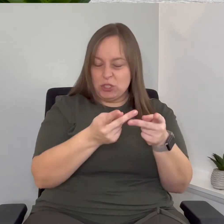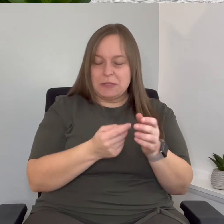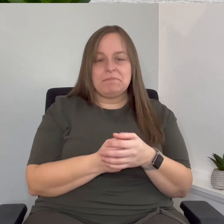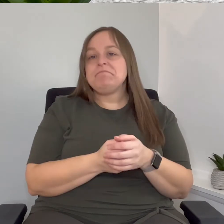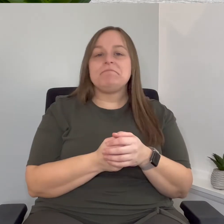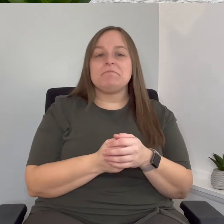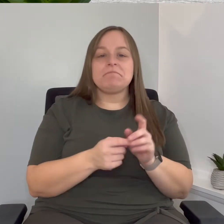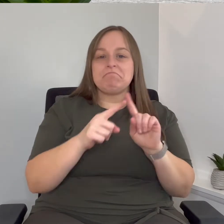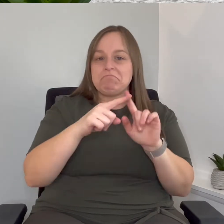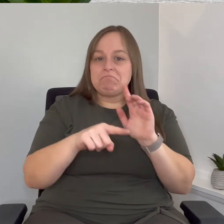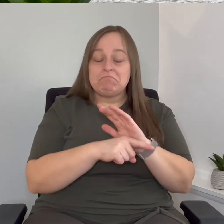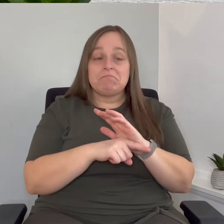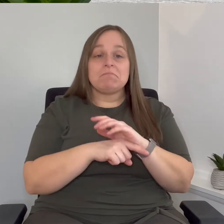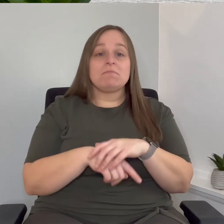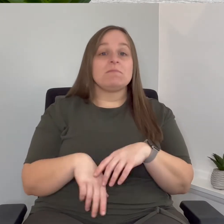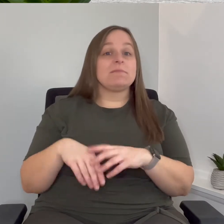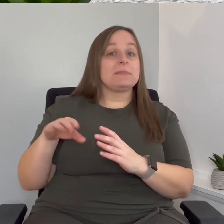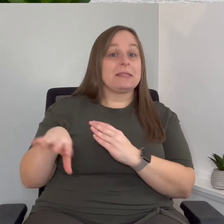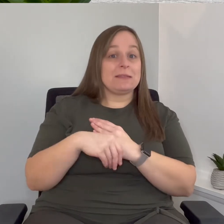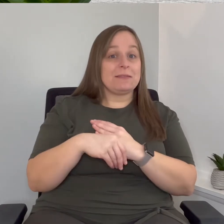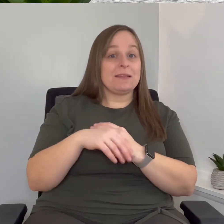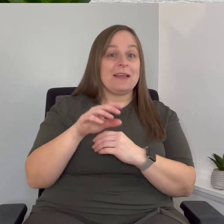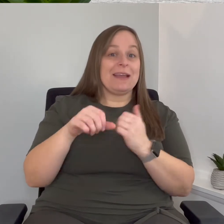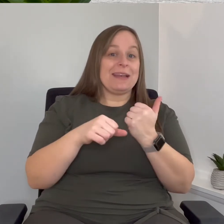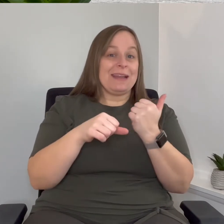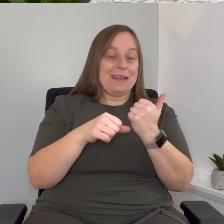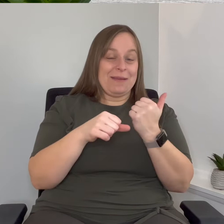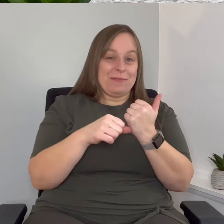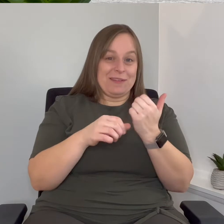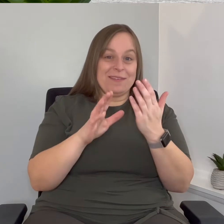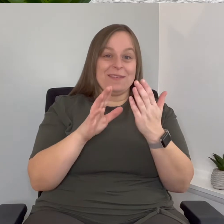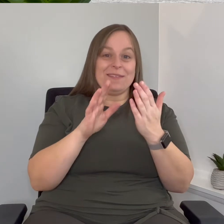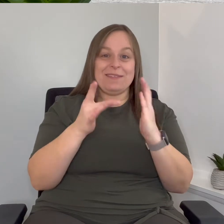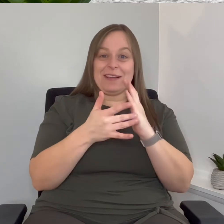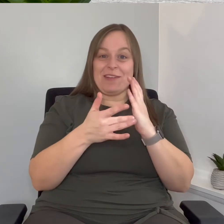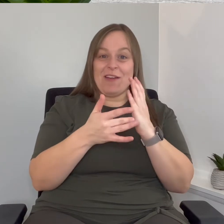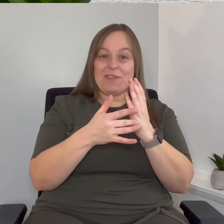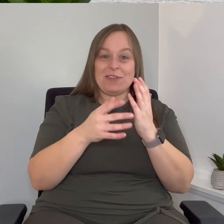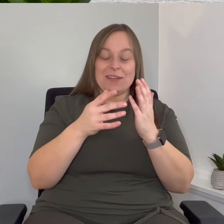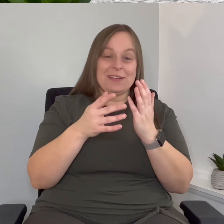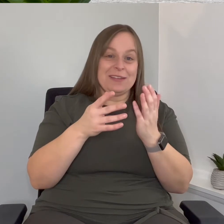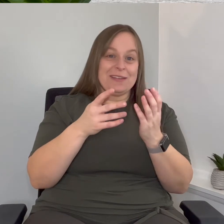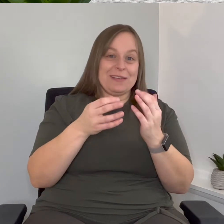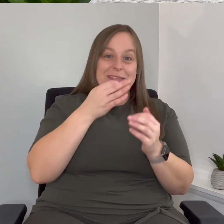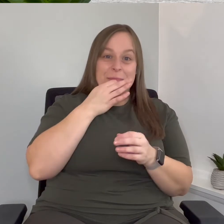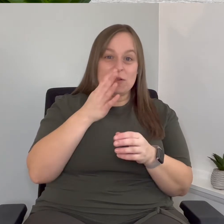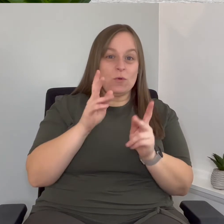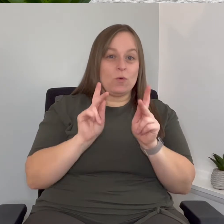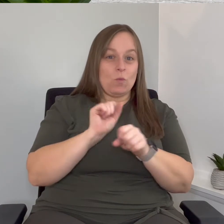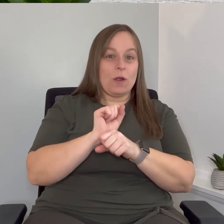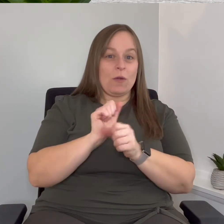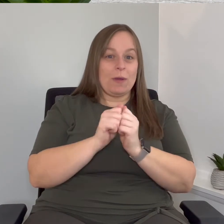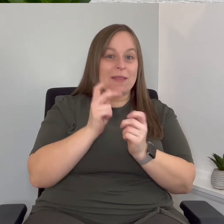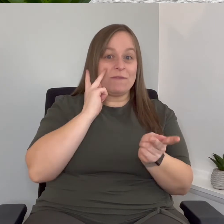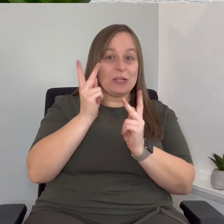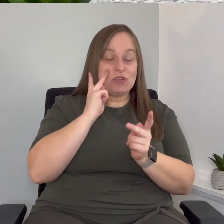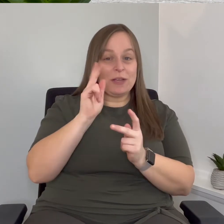additionally I've been offered an adaptive technology specialist working with visually impaired people and